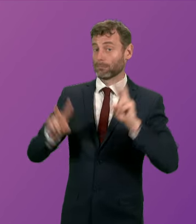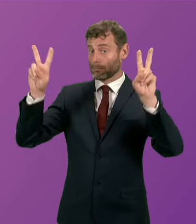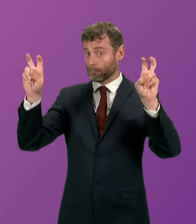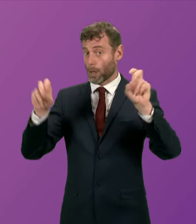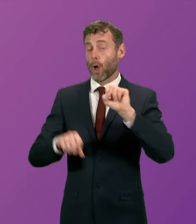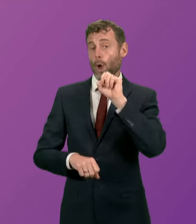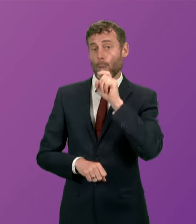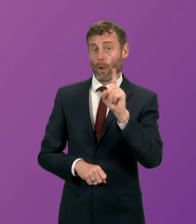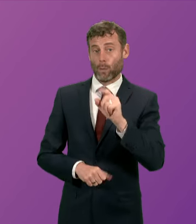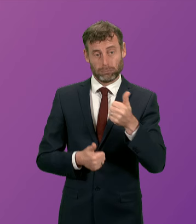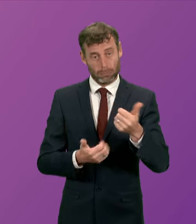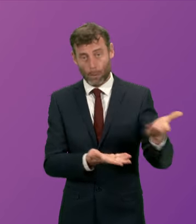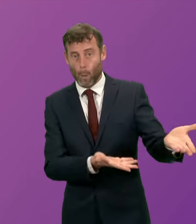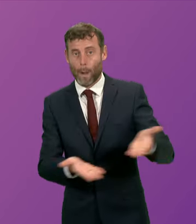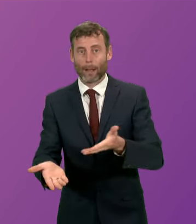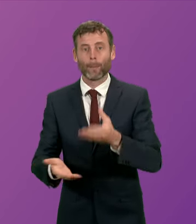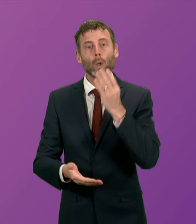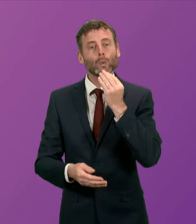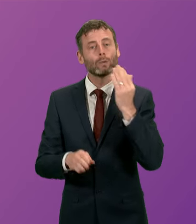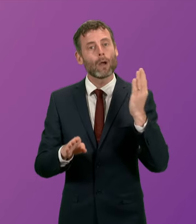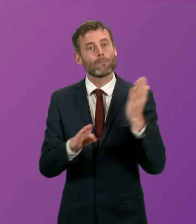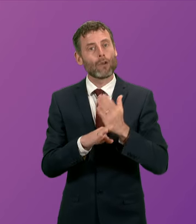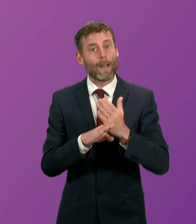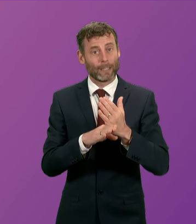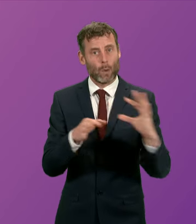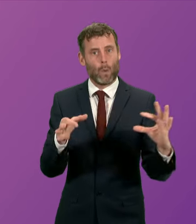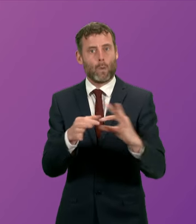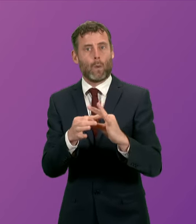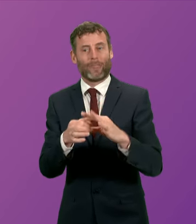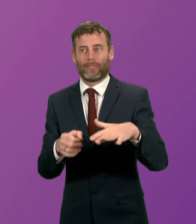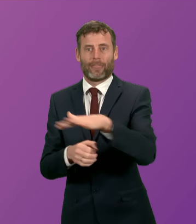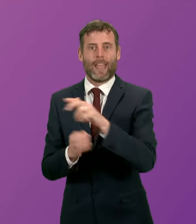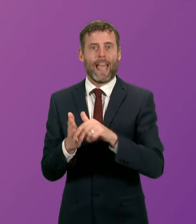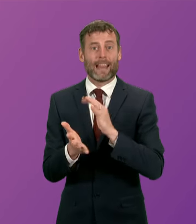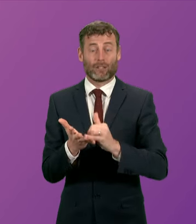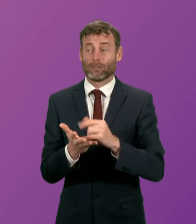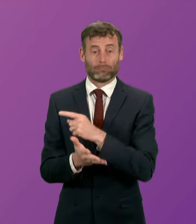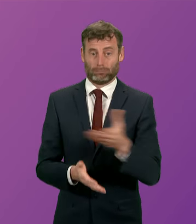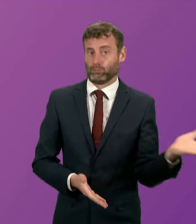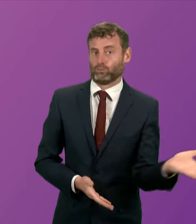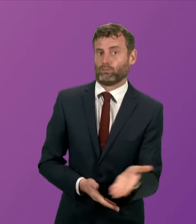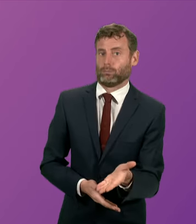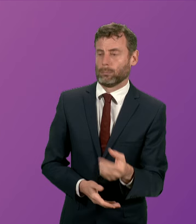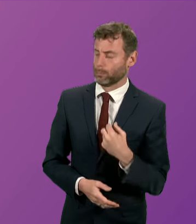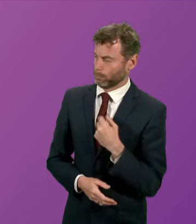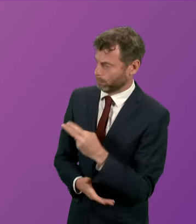hold the door wide open for the private sector in the National Health Service. He said also, we will